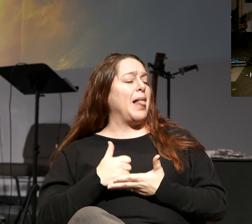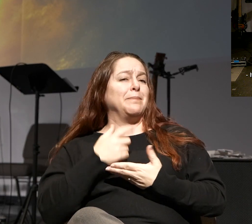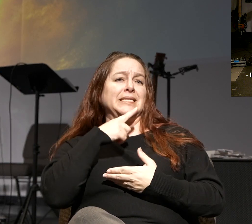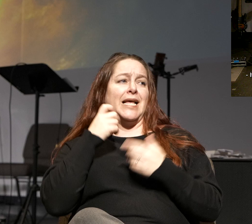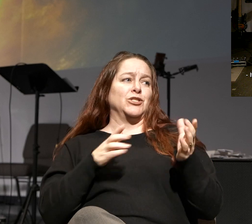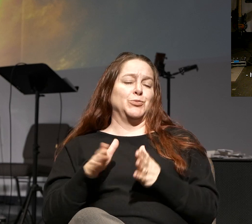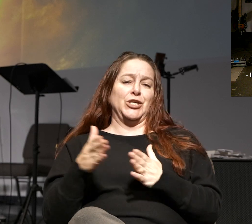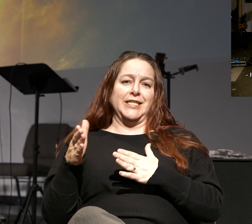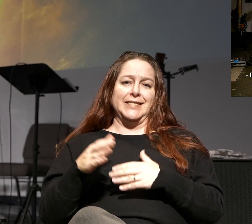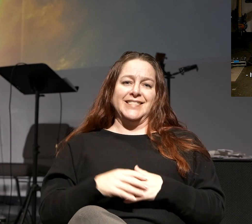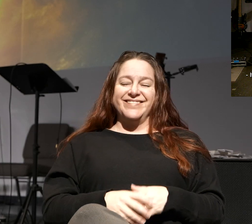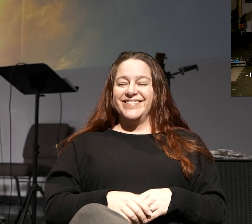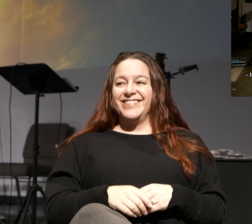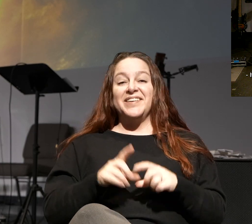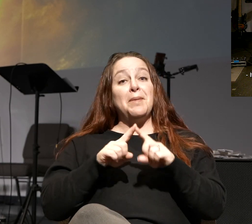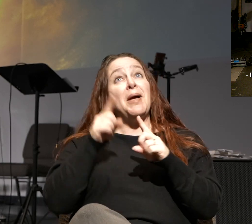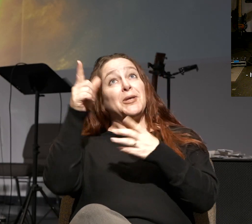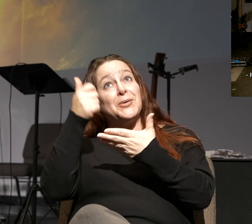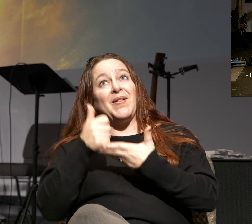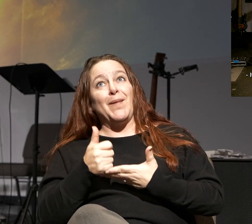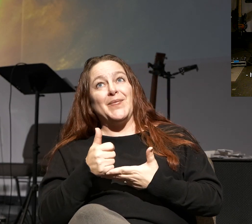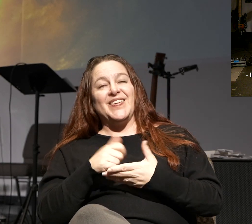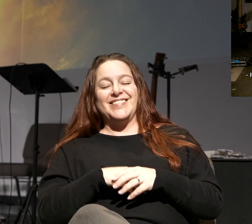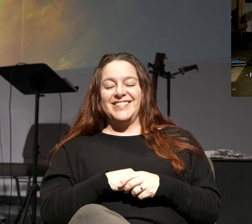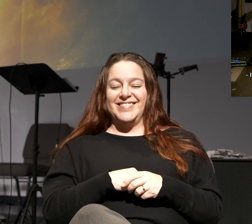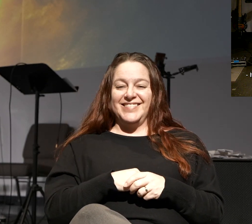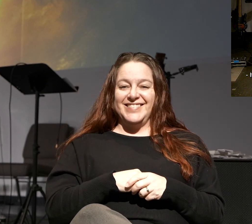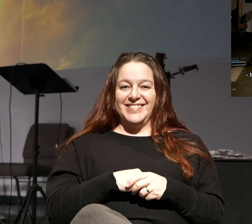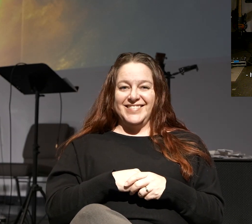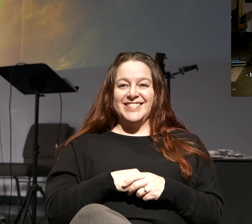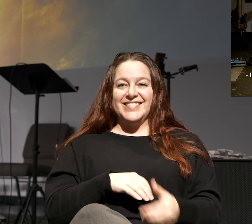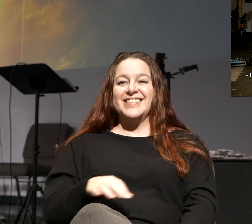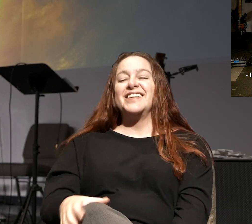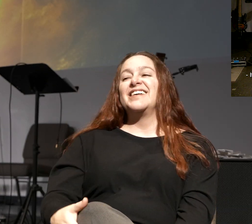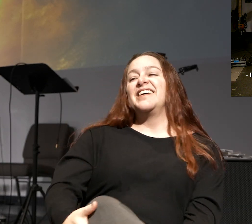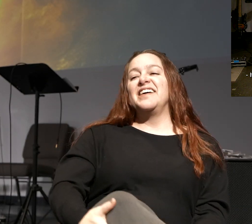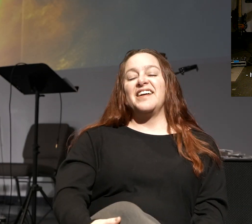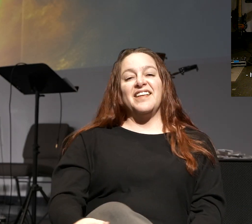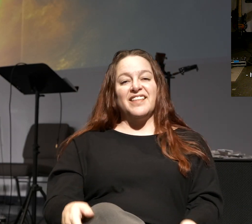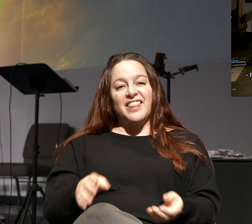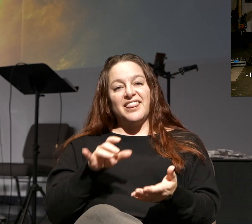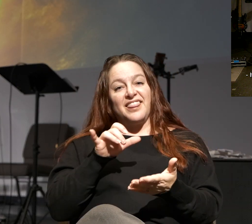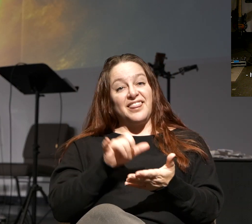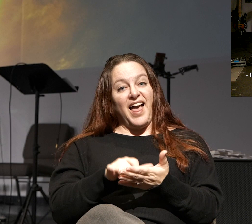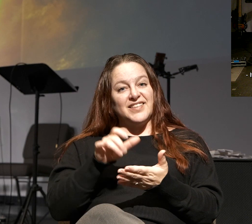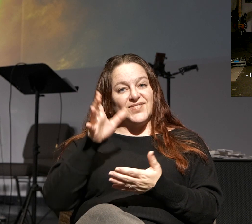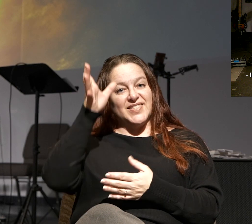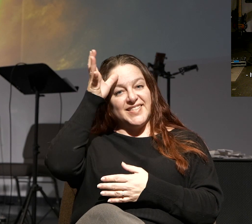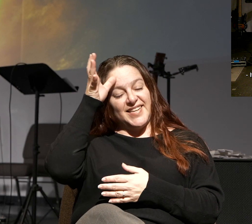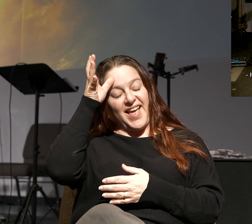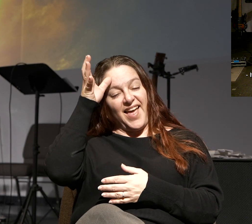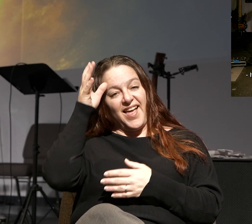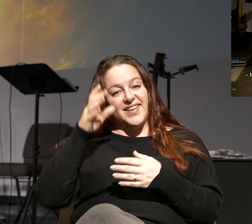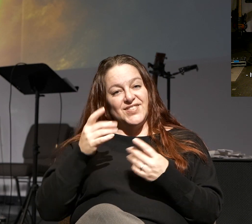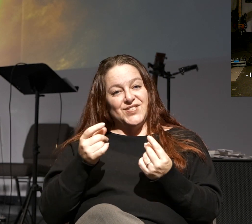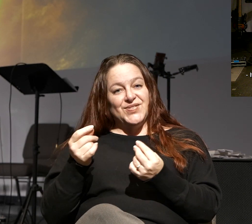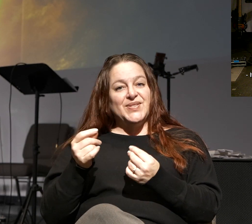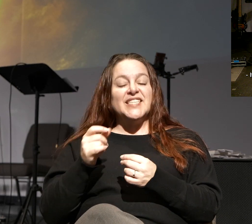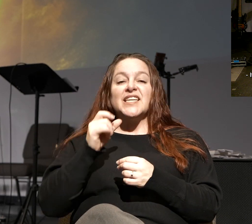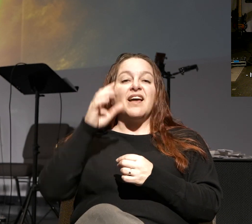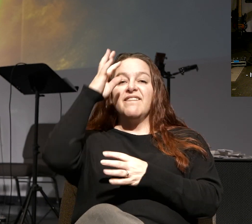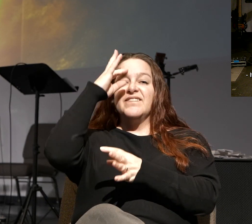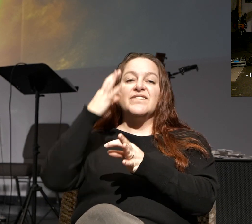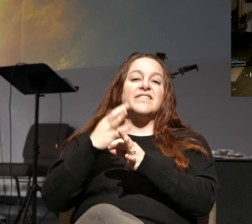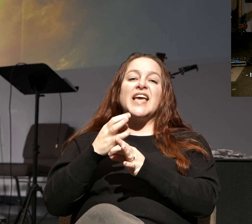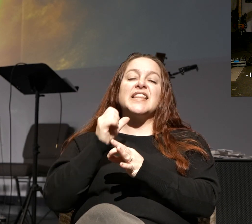desert breeze, but you can help me. You know, so that's what he's doing. Faith is not